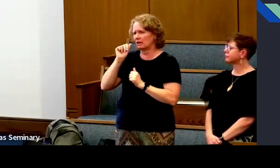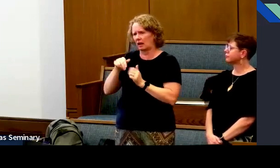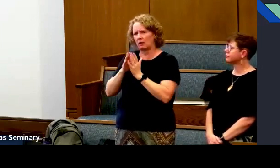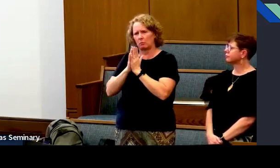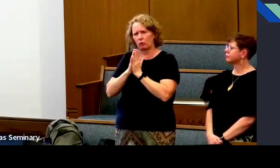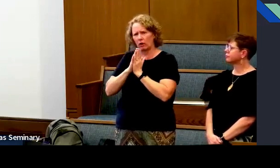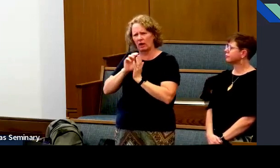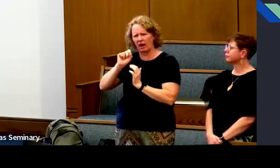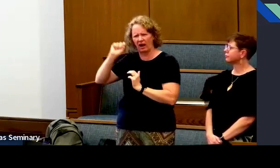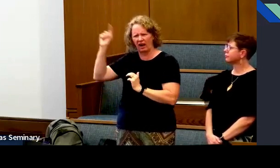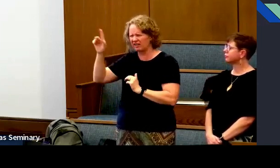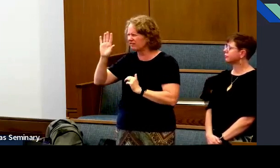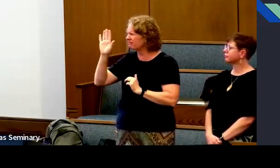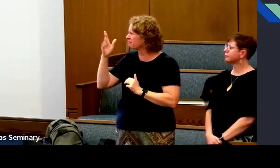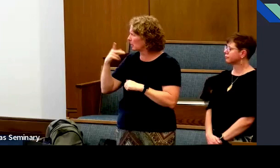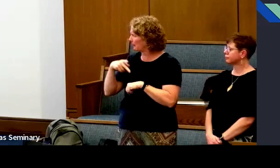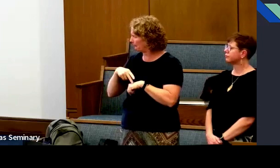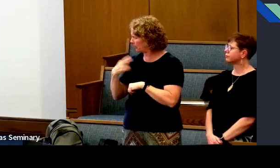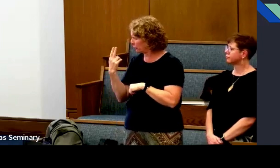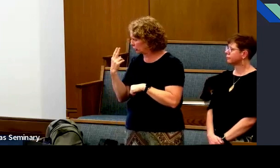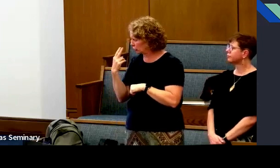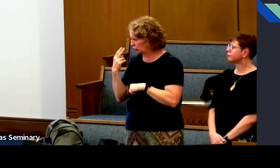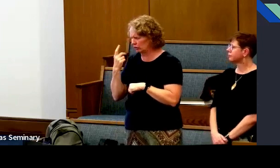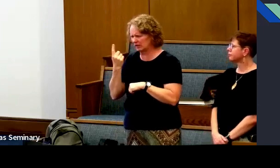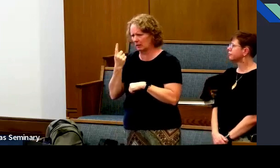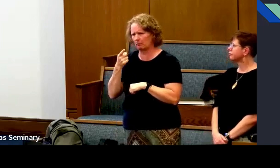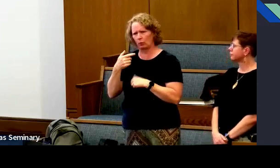Build your relationship. Ask questions, pray.